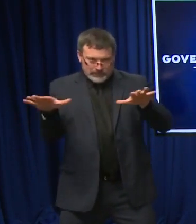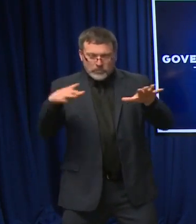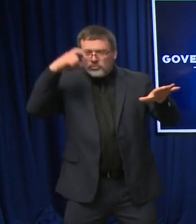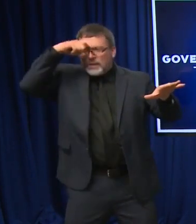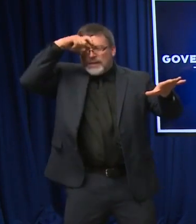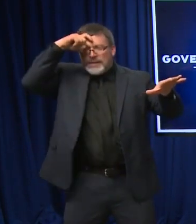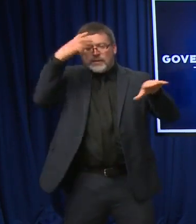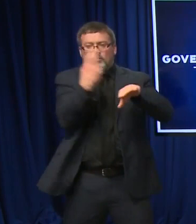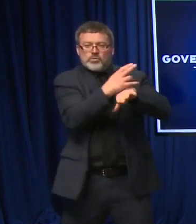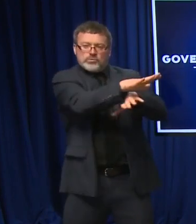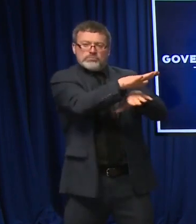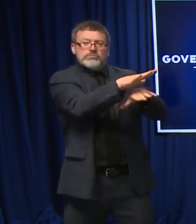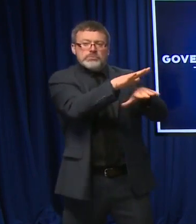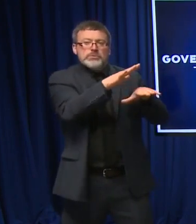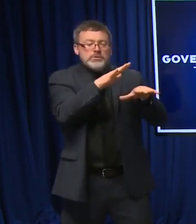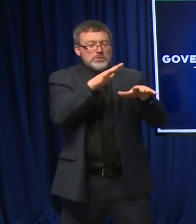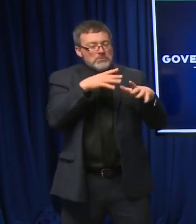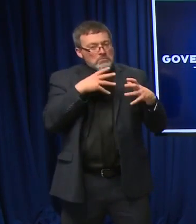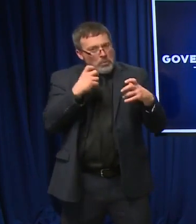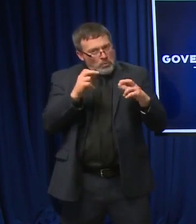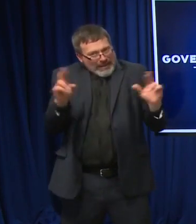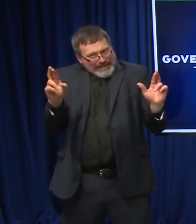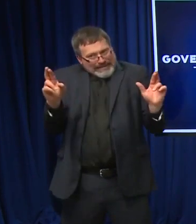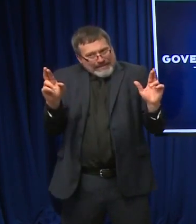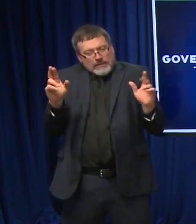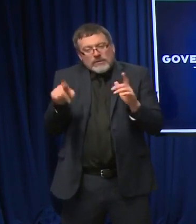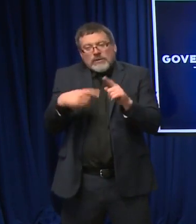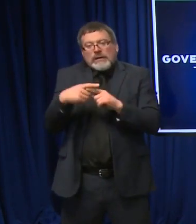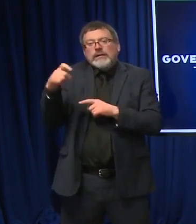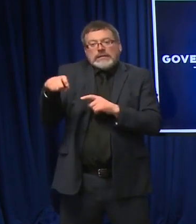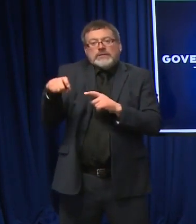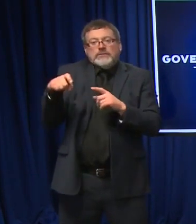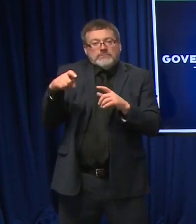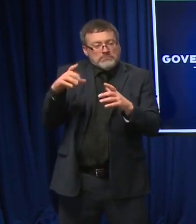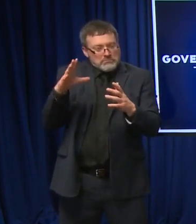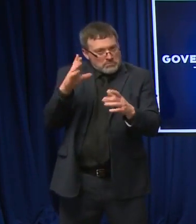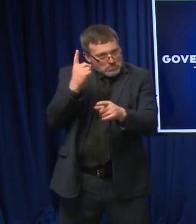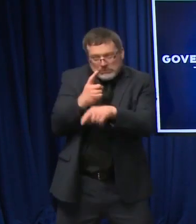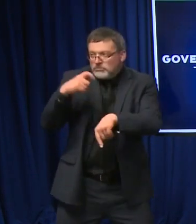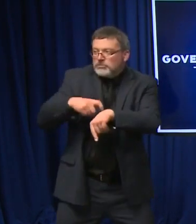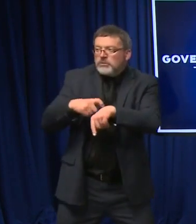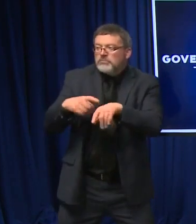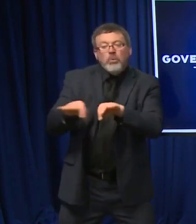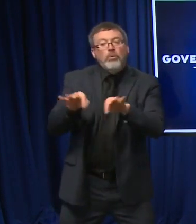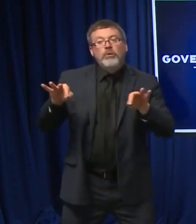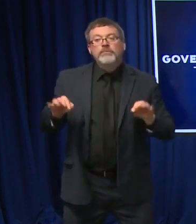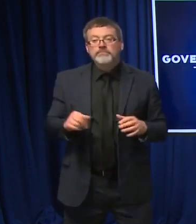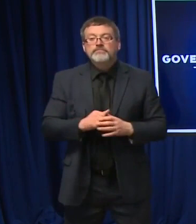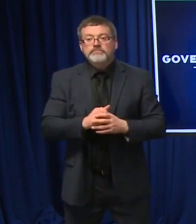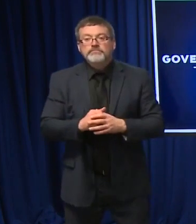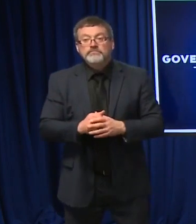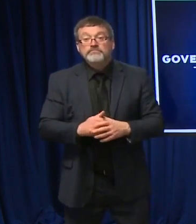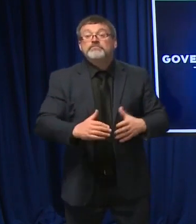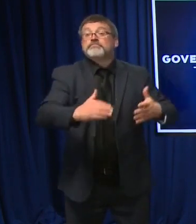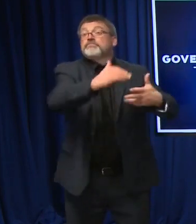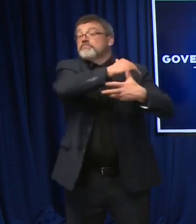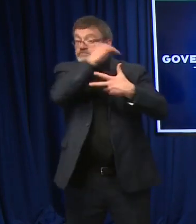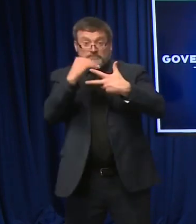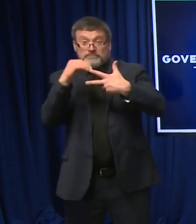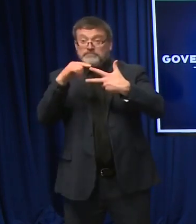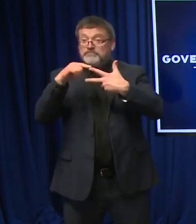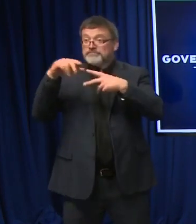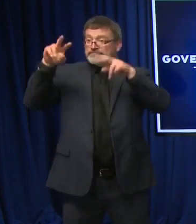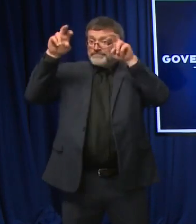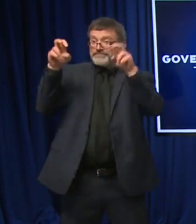will be ready to implement it in the right way in a very efficient way. You also asked about what flexing within a